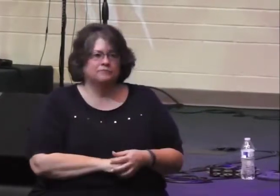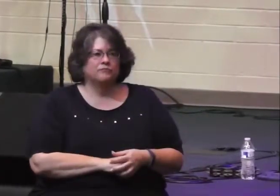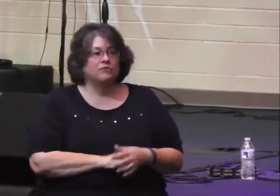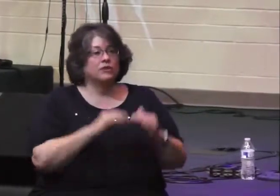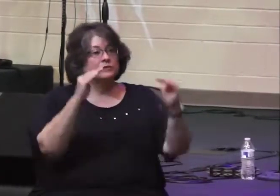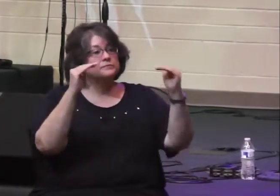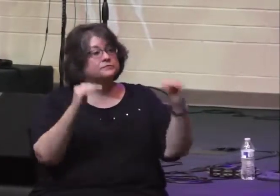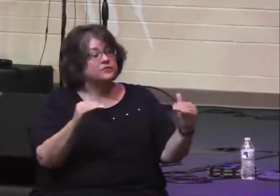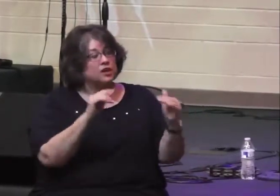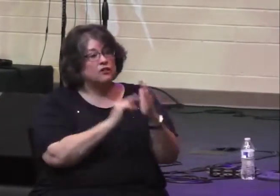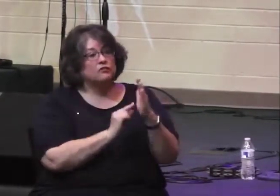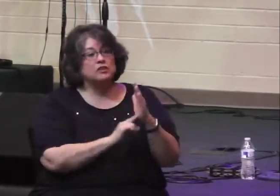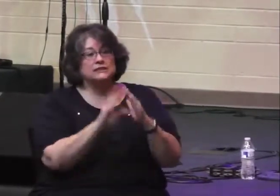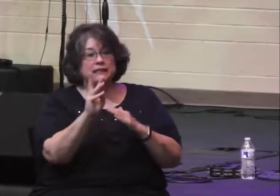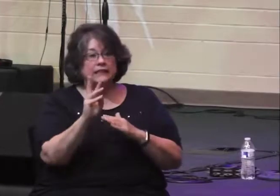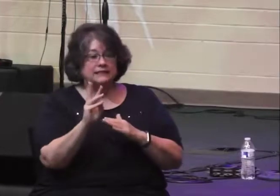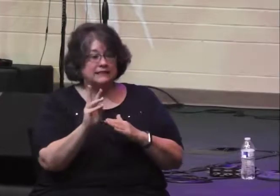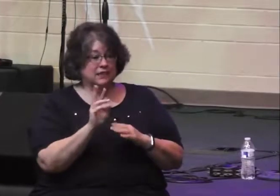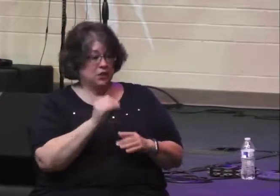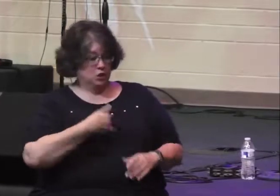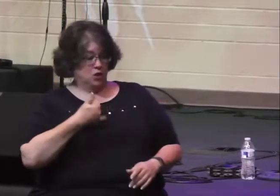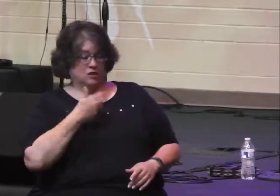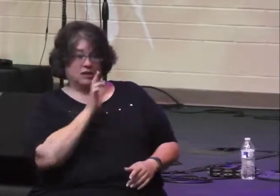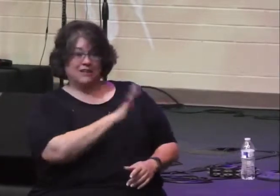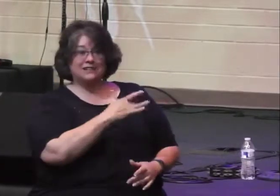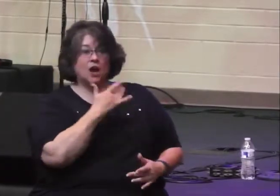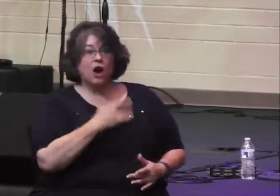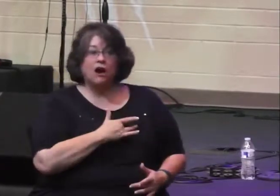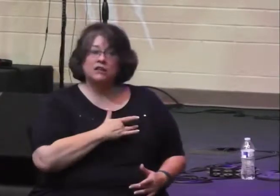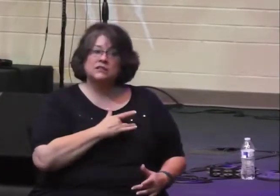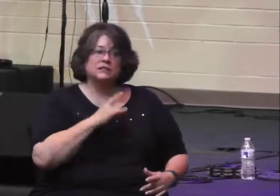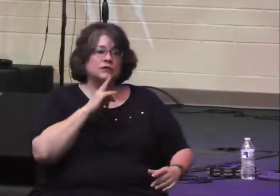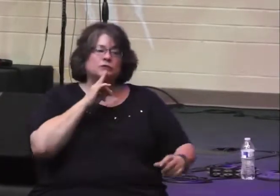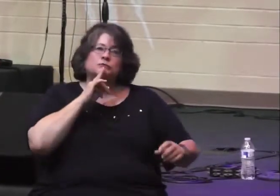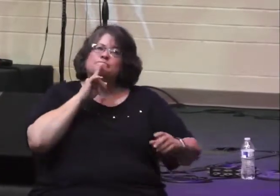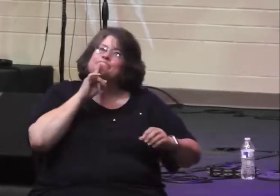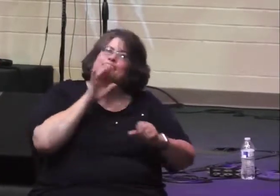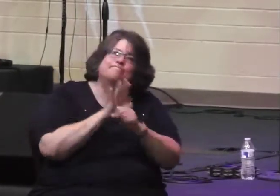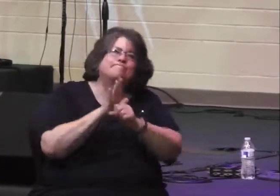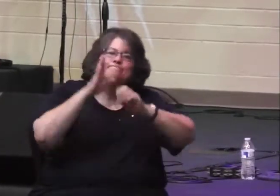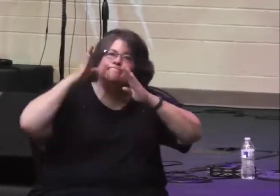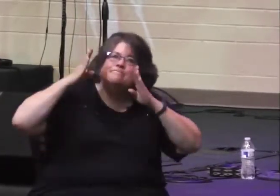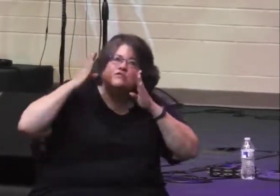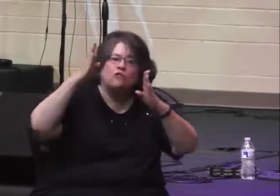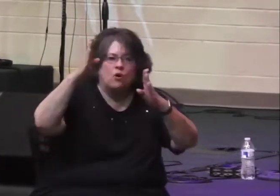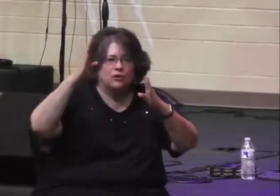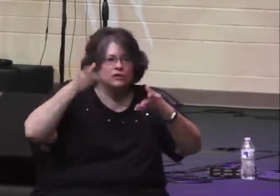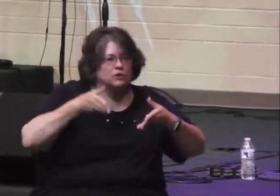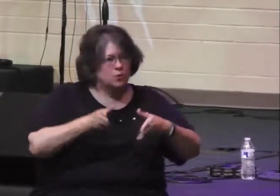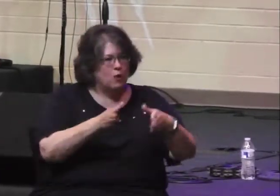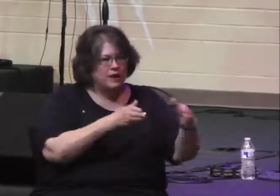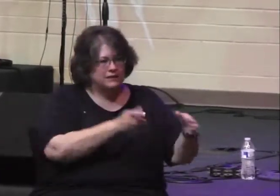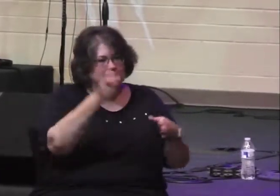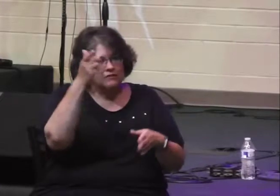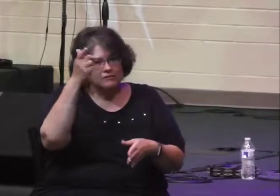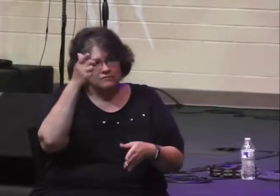and he followed his commands. Verse 6, his heart was devoted to the ways of the Lord. In chapter 20, verse 32,